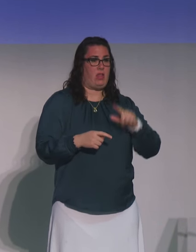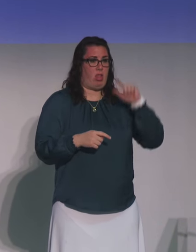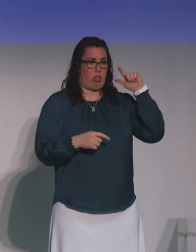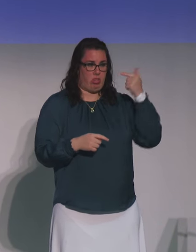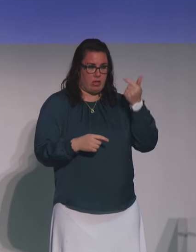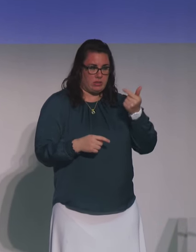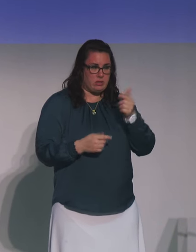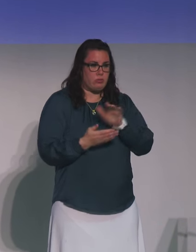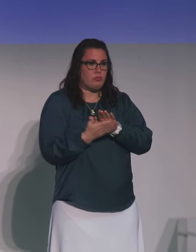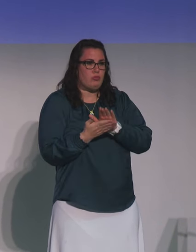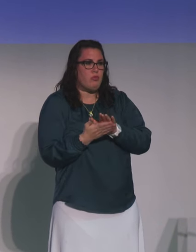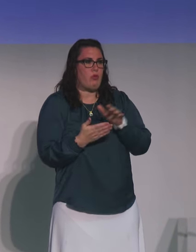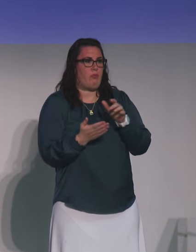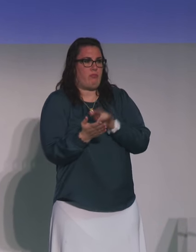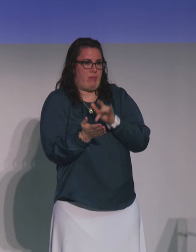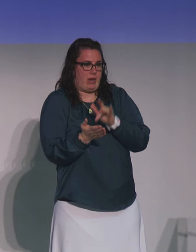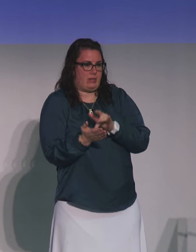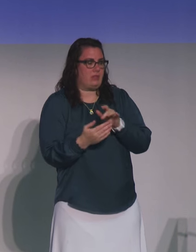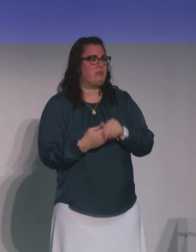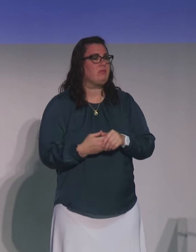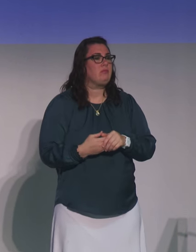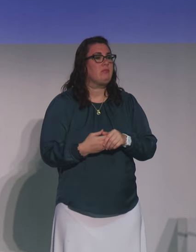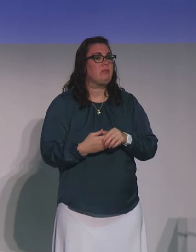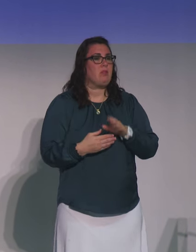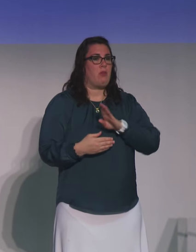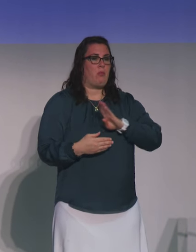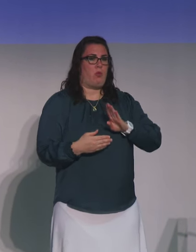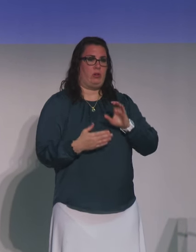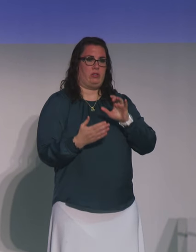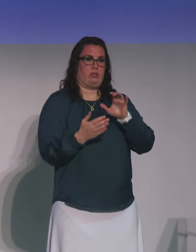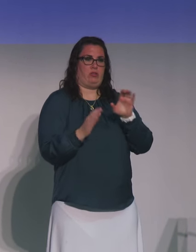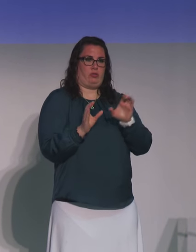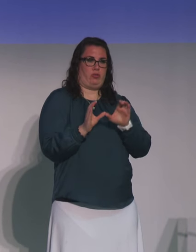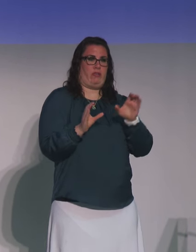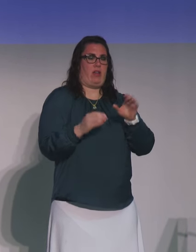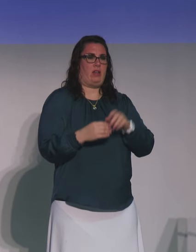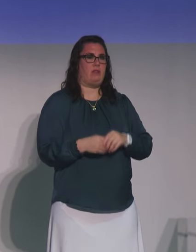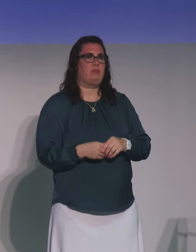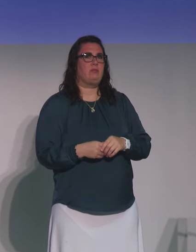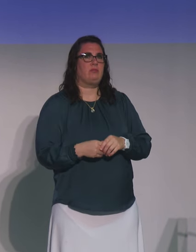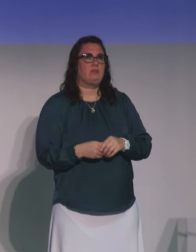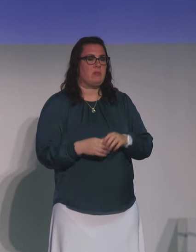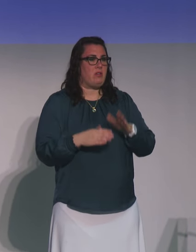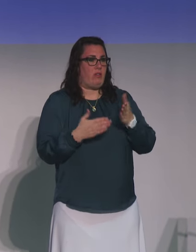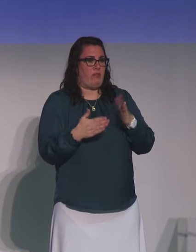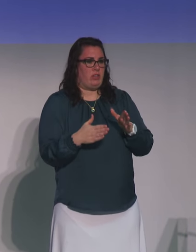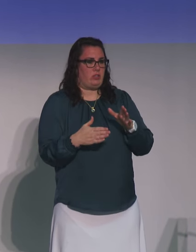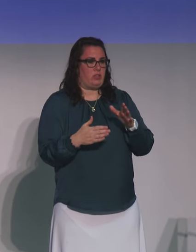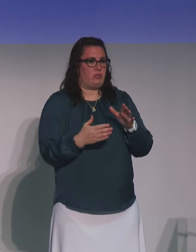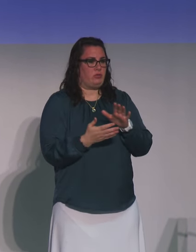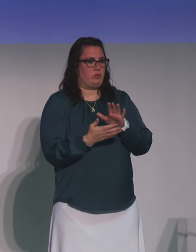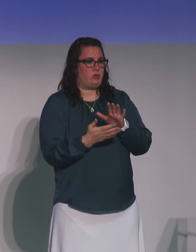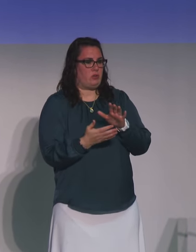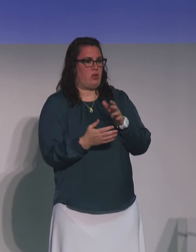School of Medicine. She's board-certified in family medicine, and completed her residency